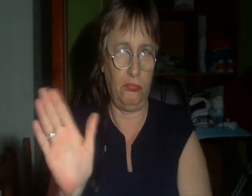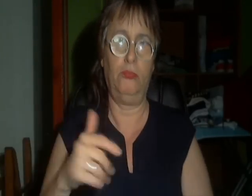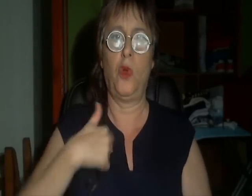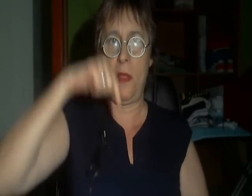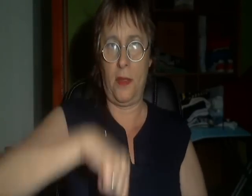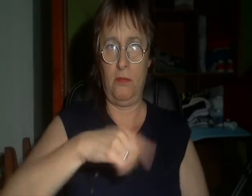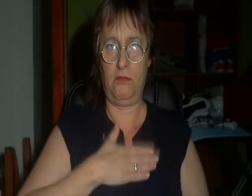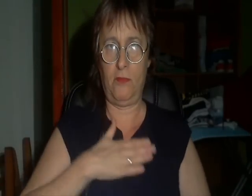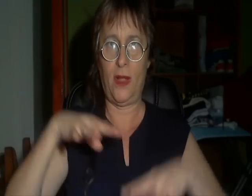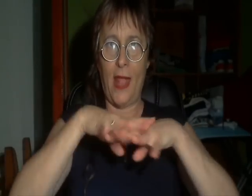Go, let's go!